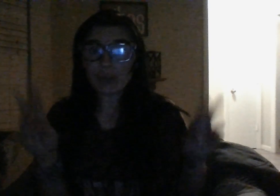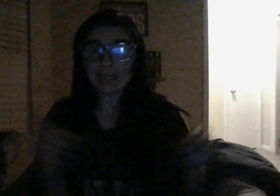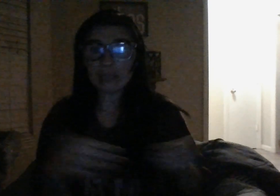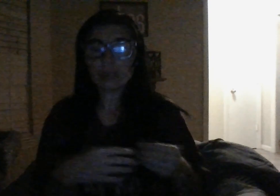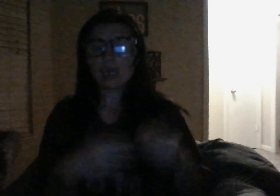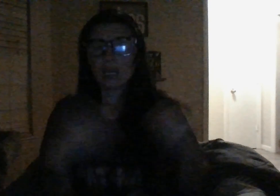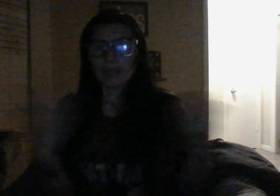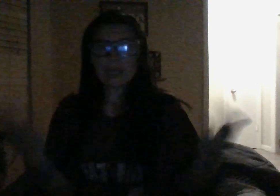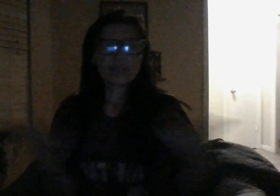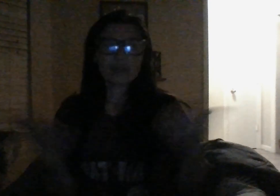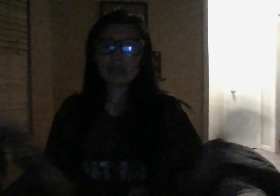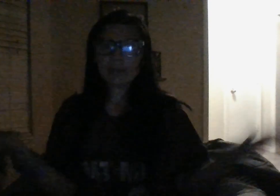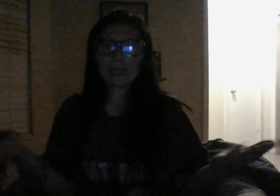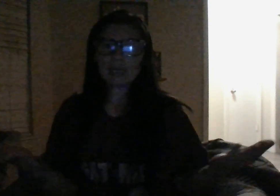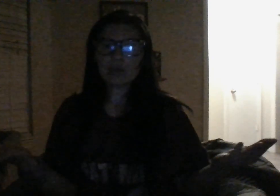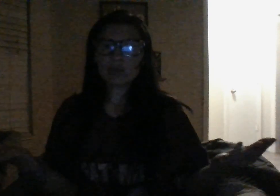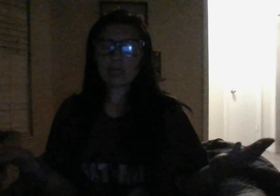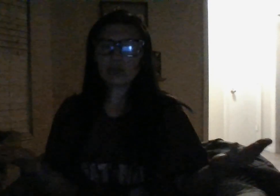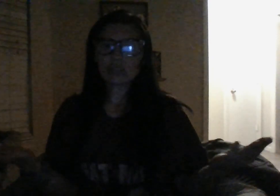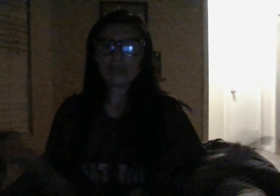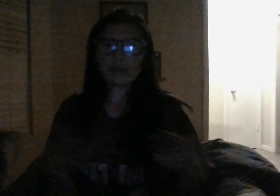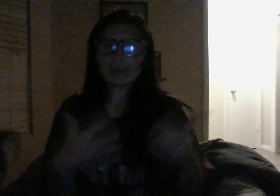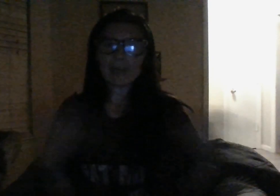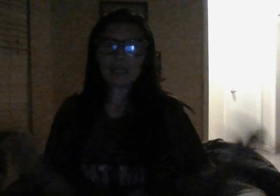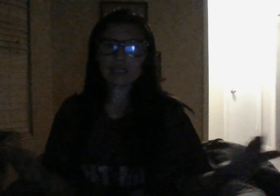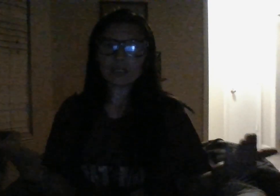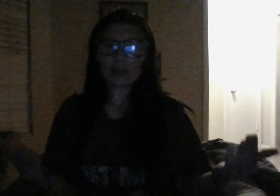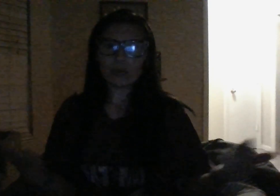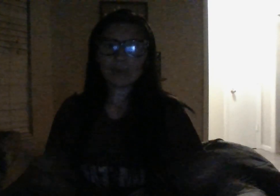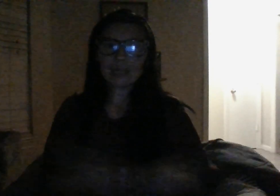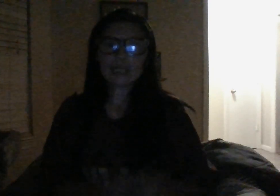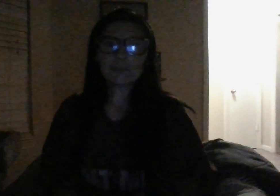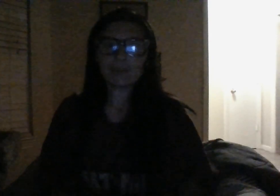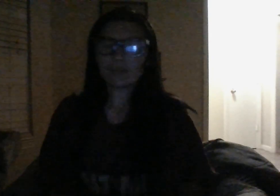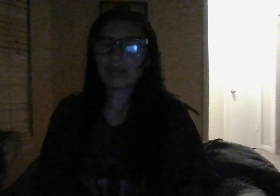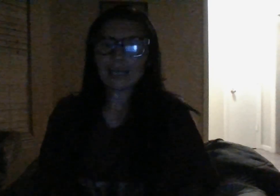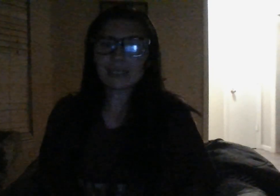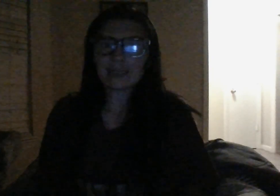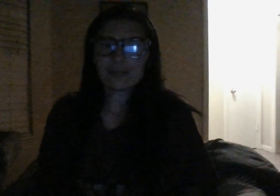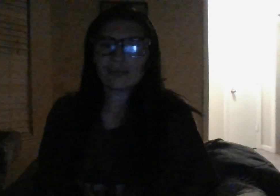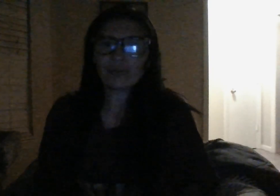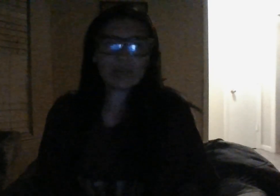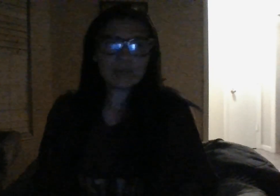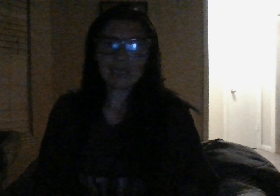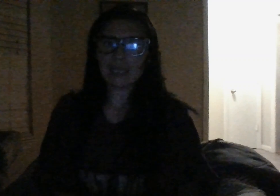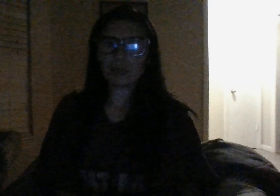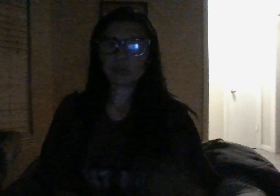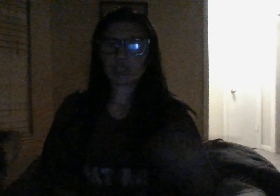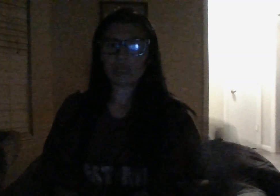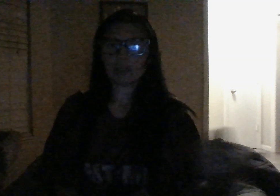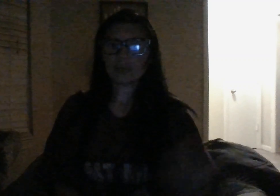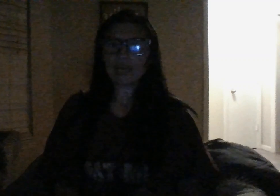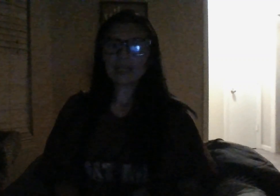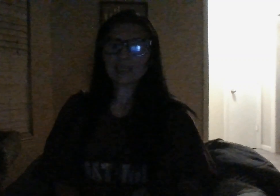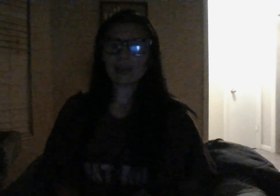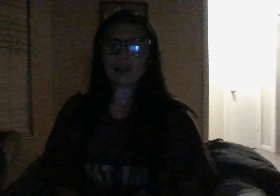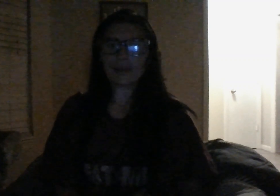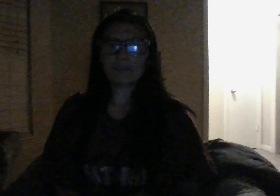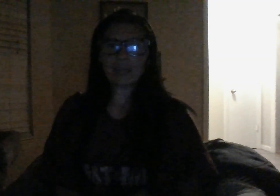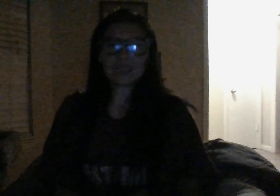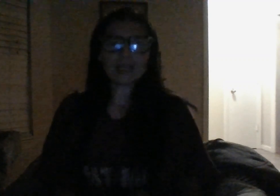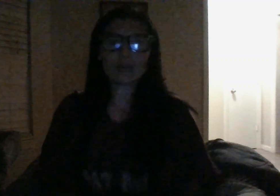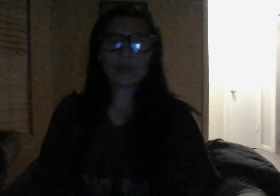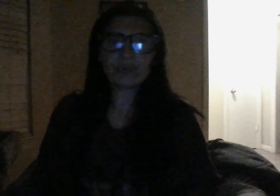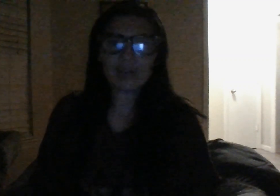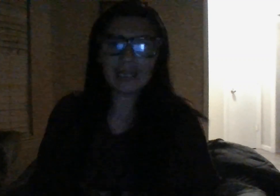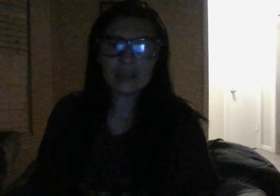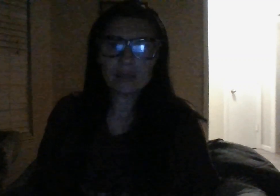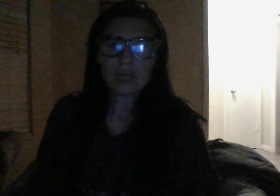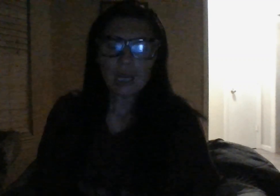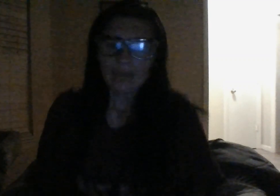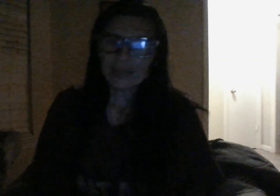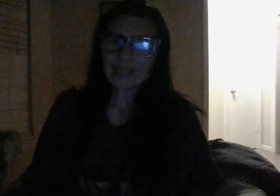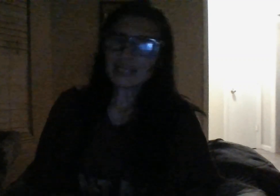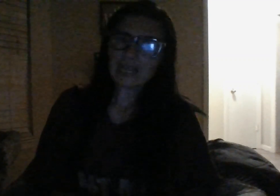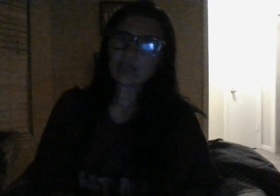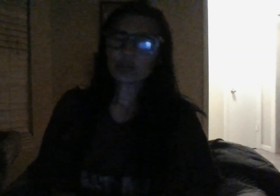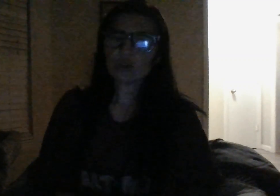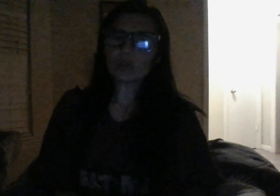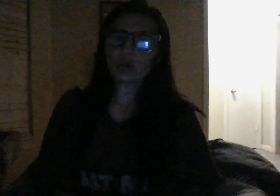friend. That's frenemy energy for anybody who doesn't know. That's frenemy energy. That's not a real friend. That's not a true,